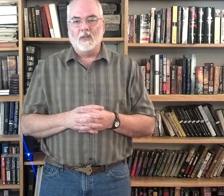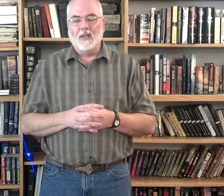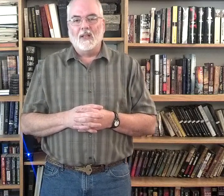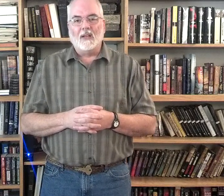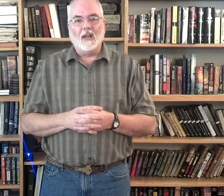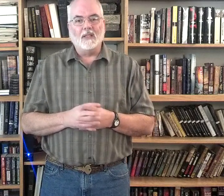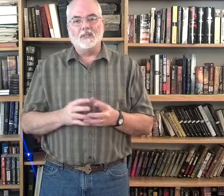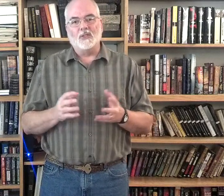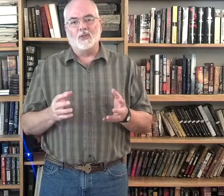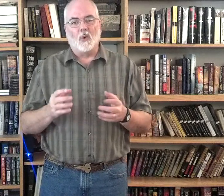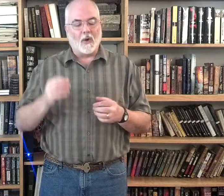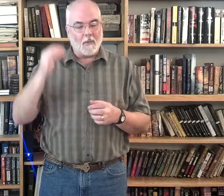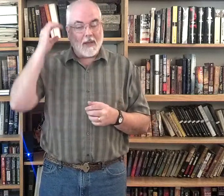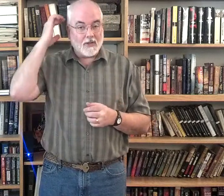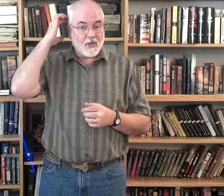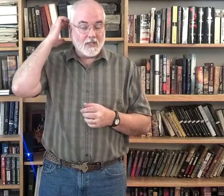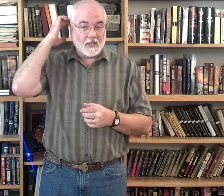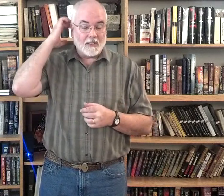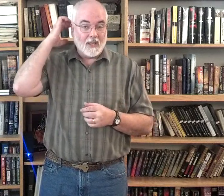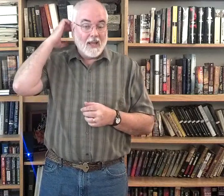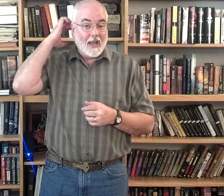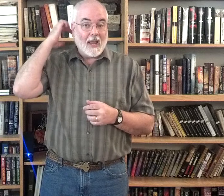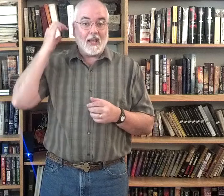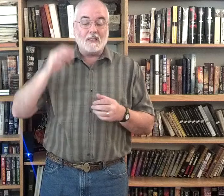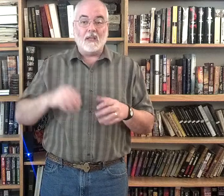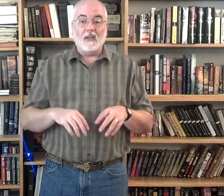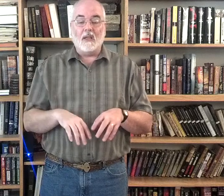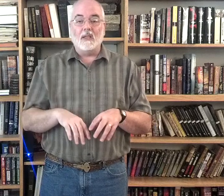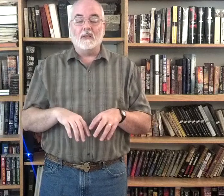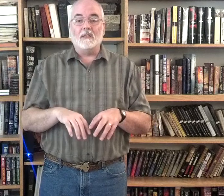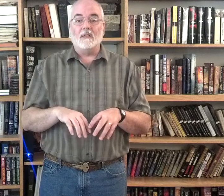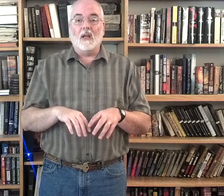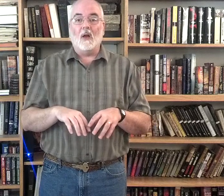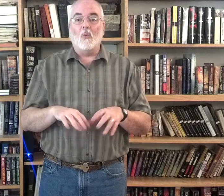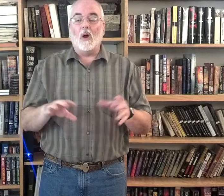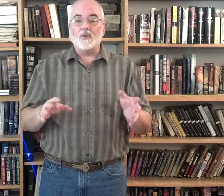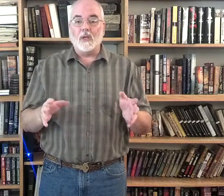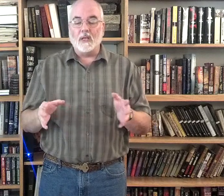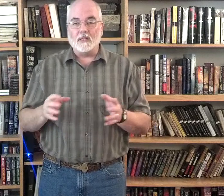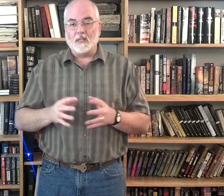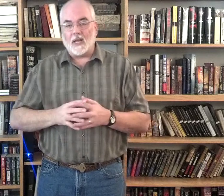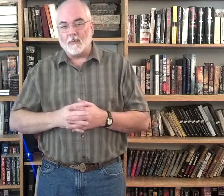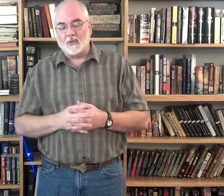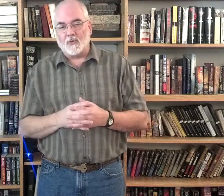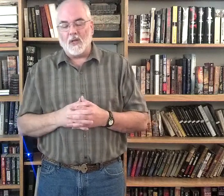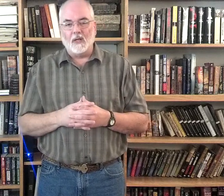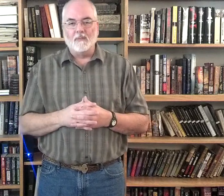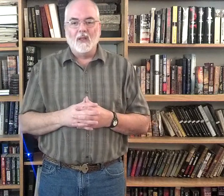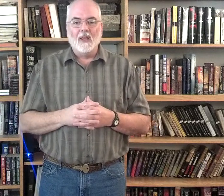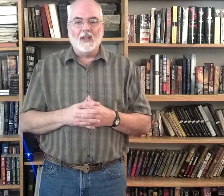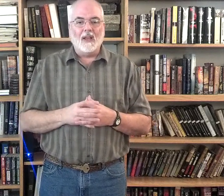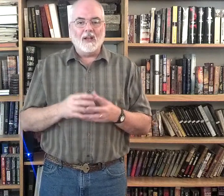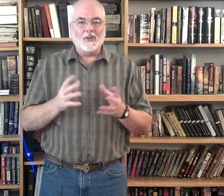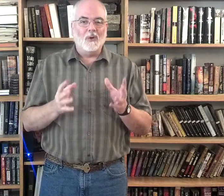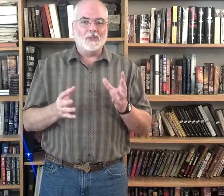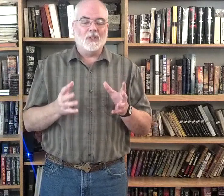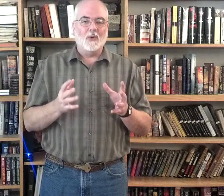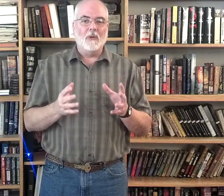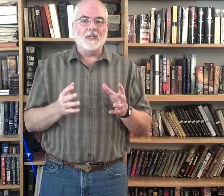Now this is the story about Jesus as he is washing his disciples feet. And I chose this one because I